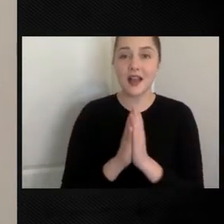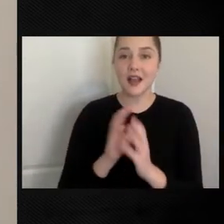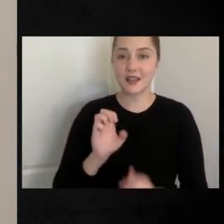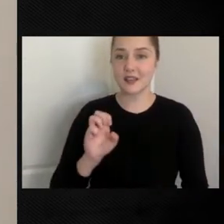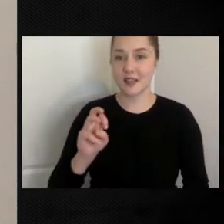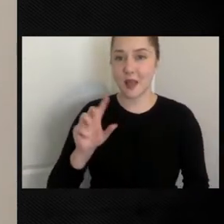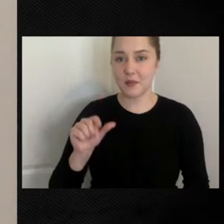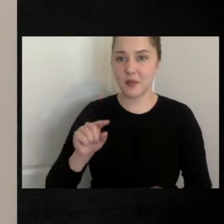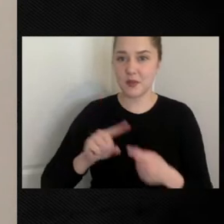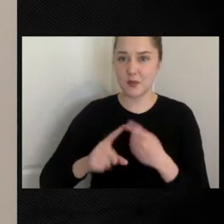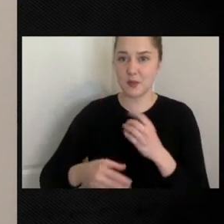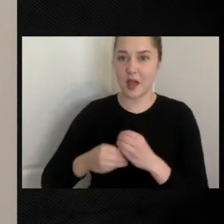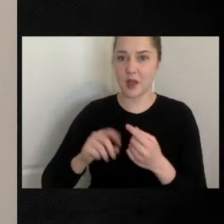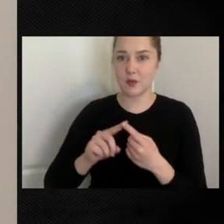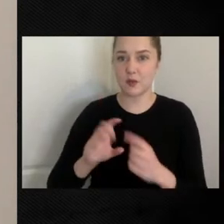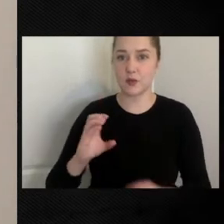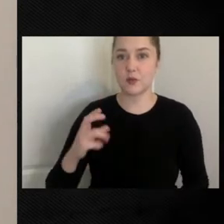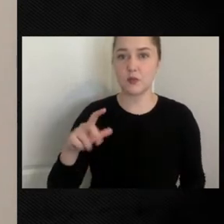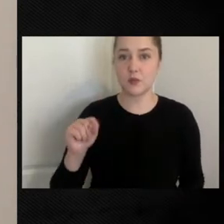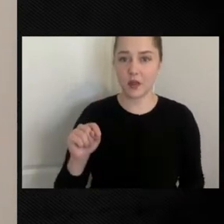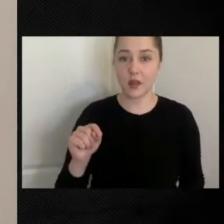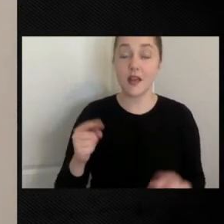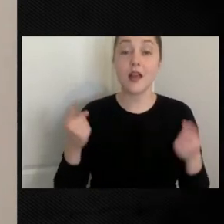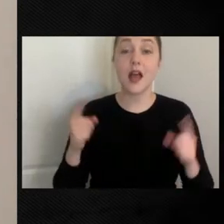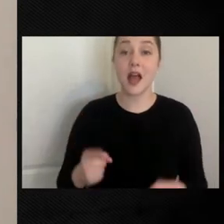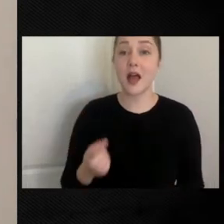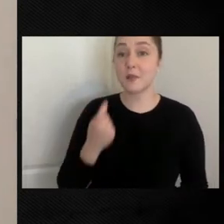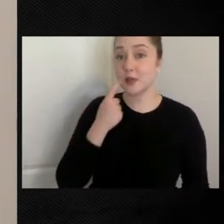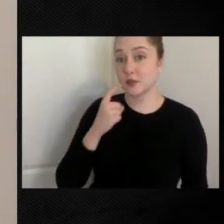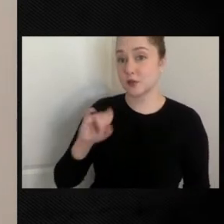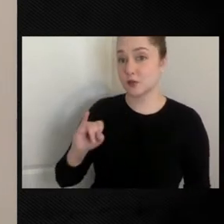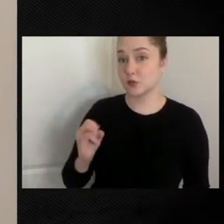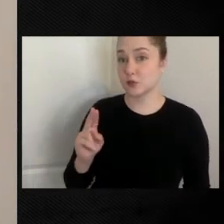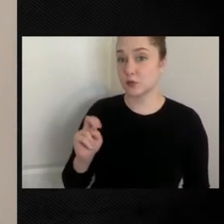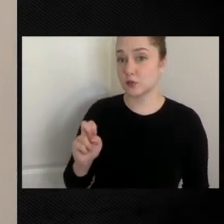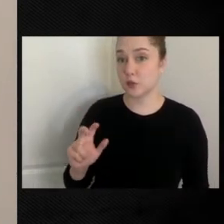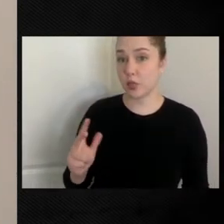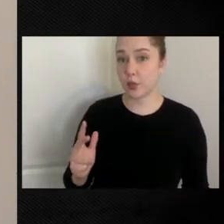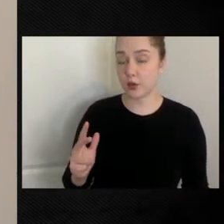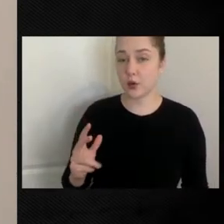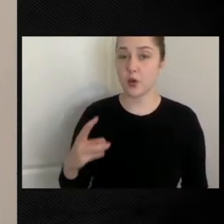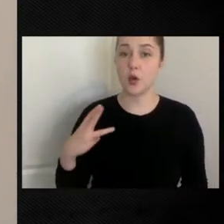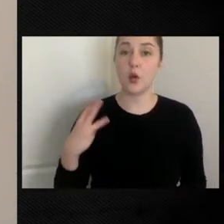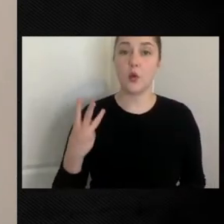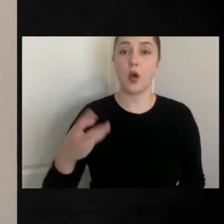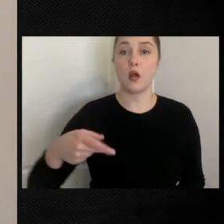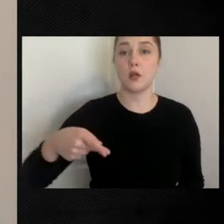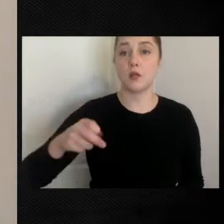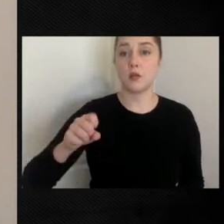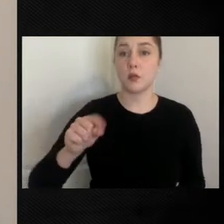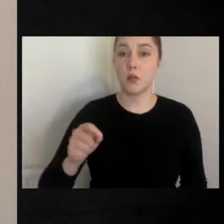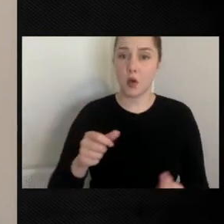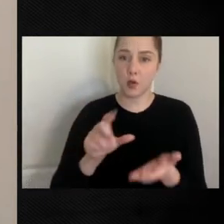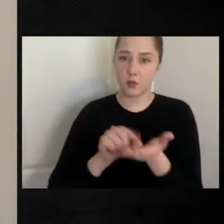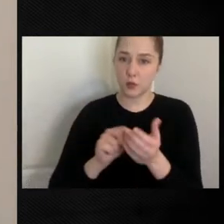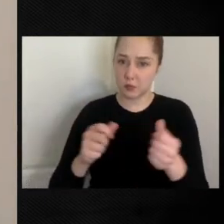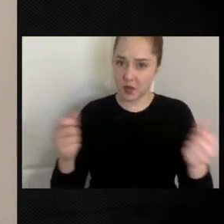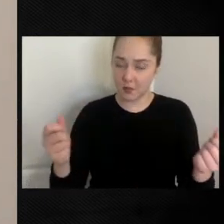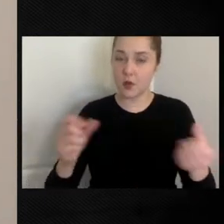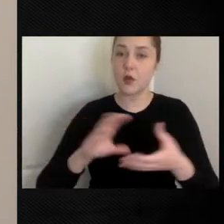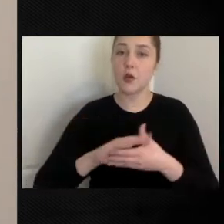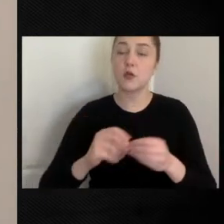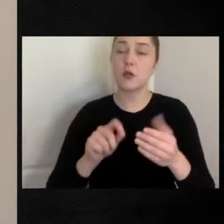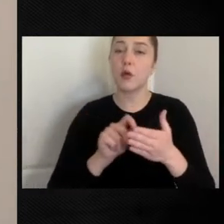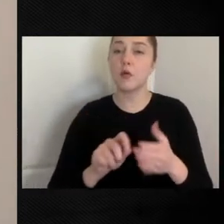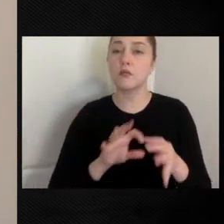put in the chat, on June 3rd, the Washington Post did a story looking at